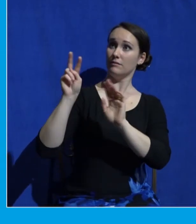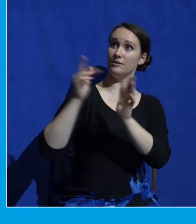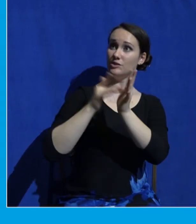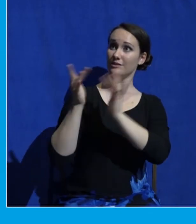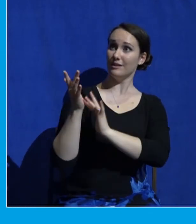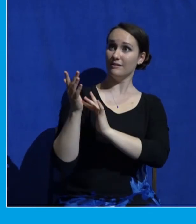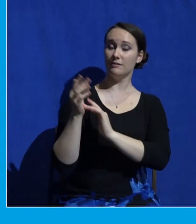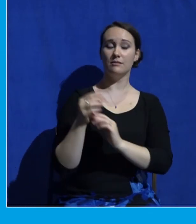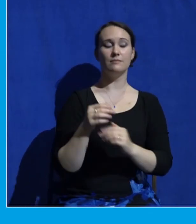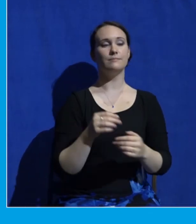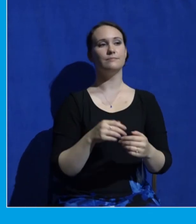imprisoned multiple times.